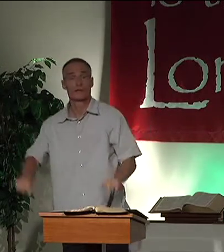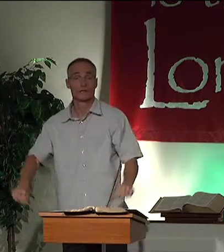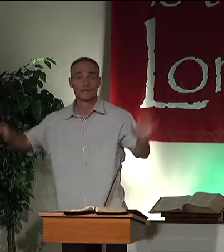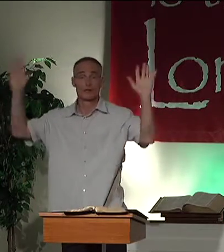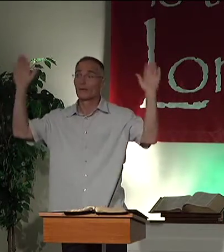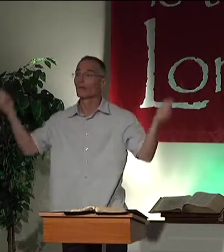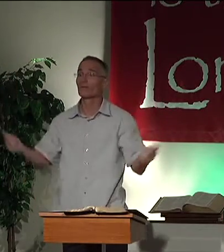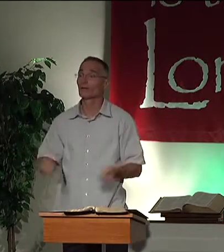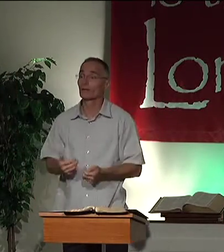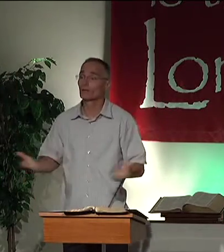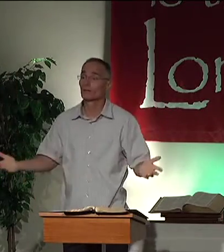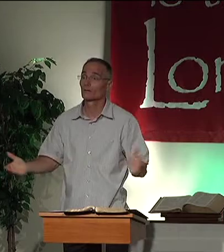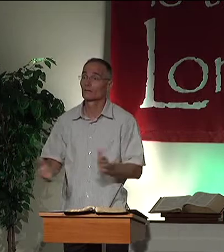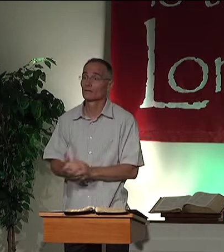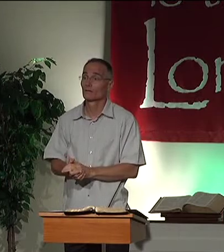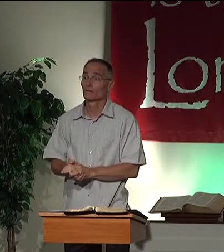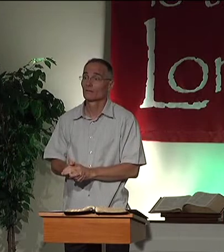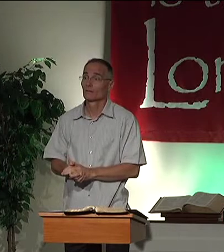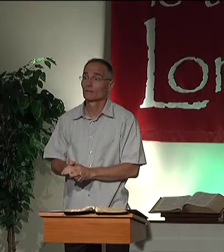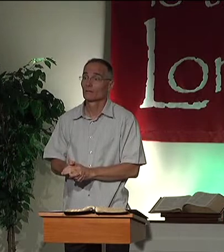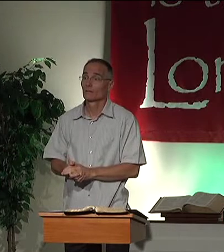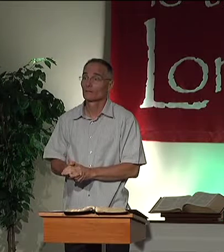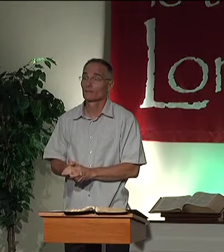you have to be ready to give up everything.